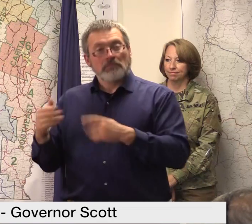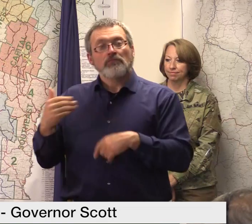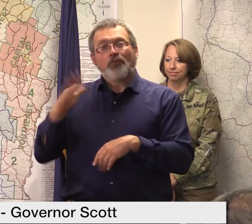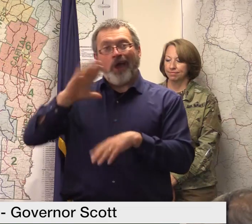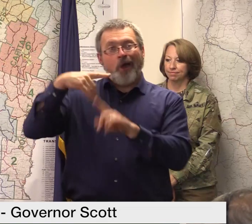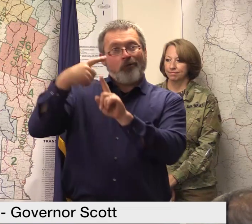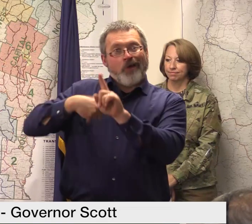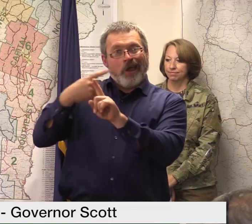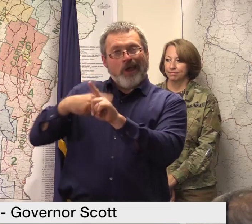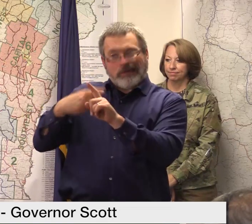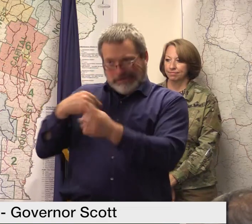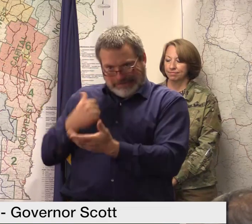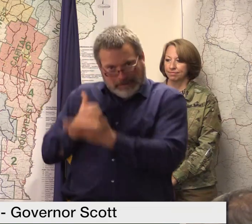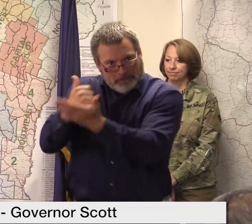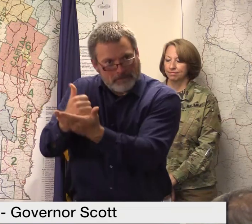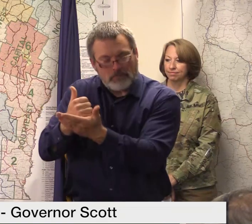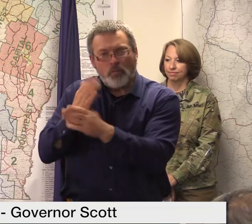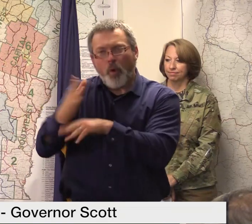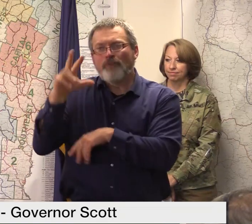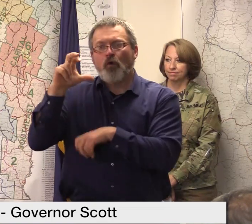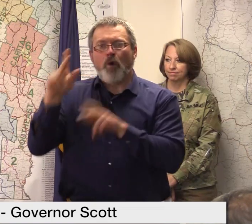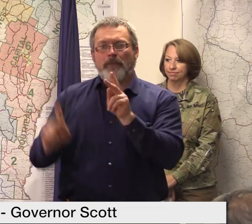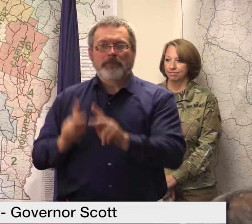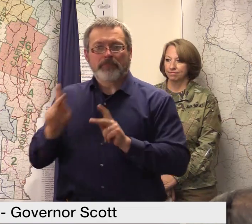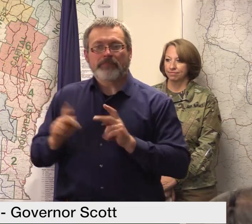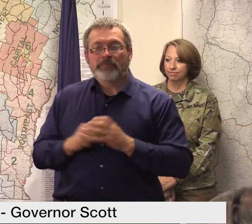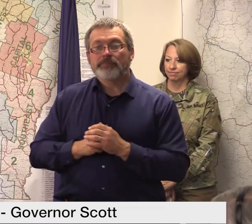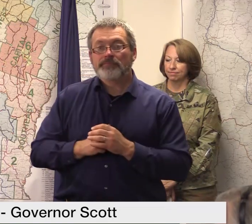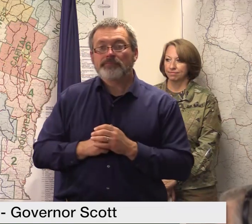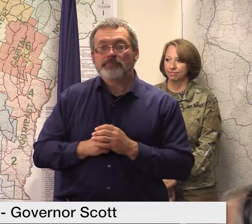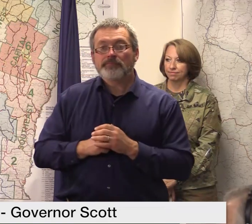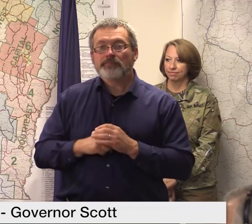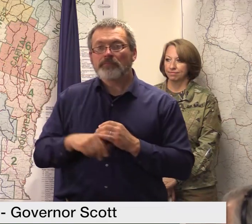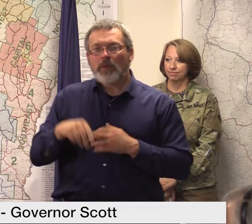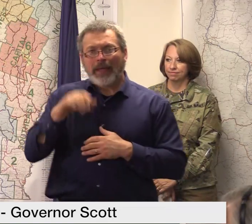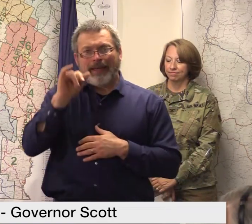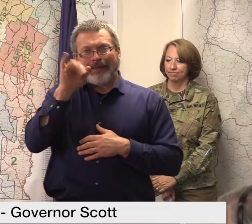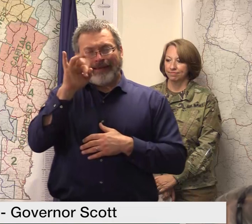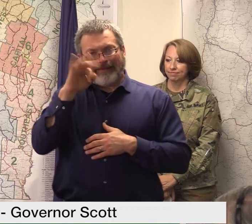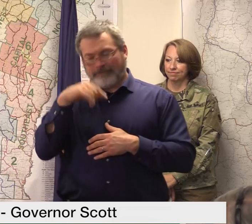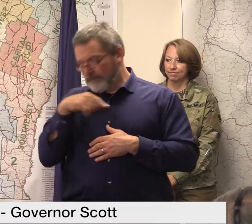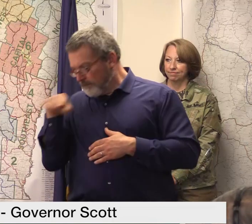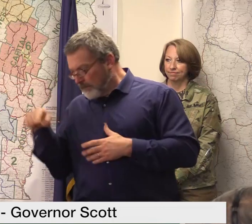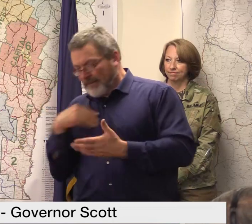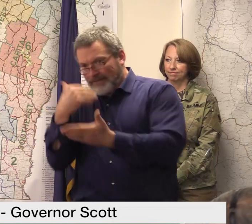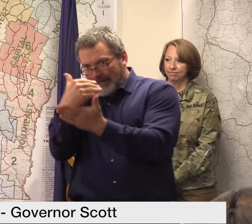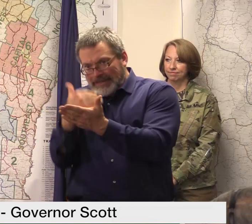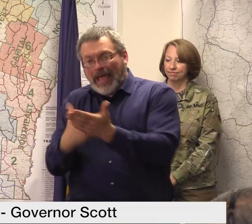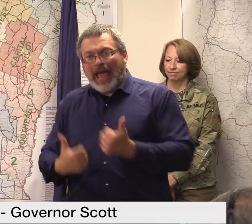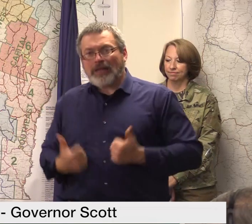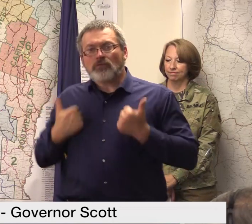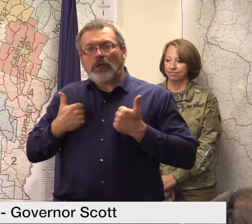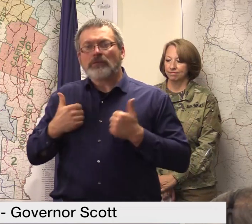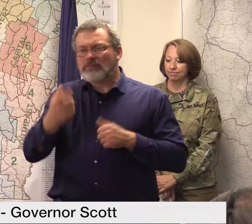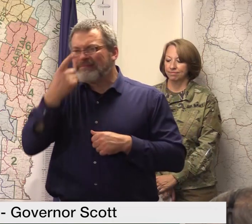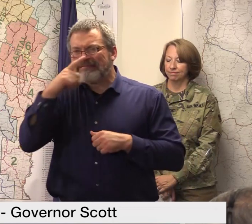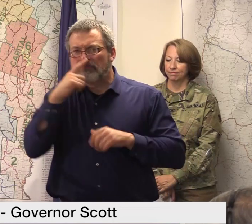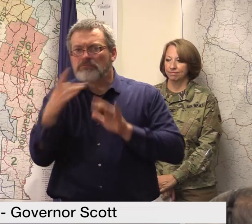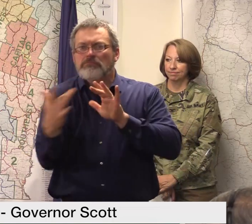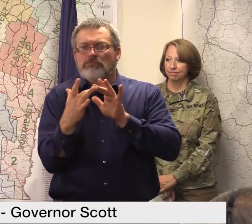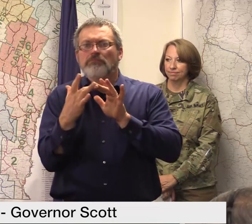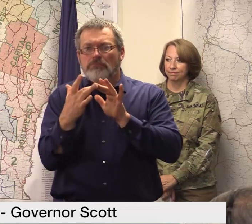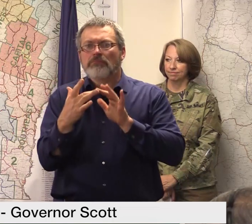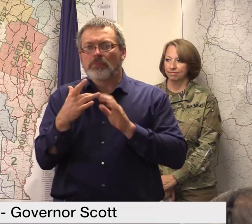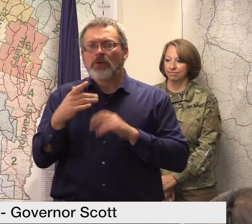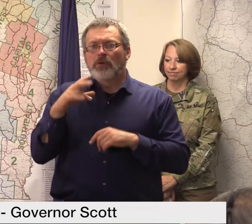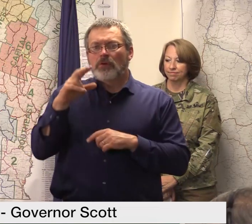residents whose address is not currently in a designated area may still apply for assistance by calling the FEMA helpline